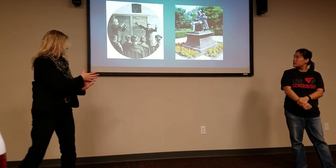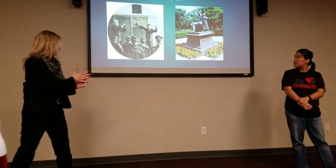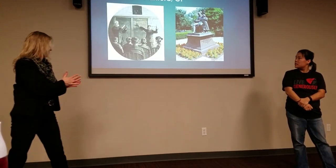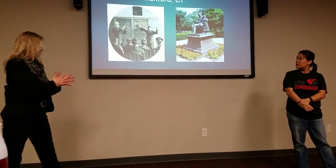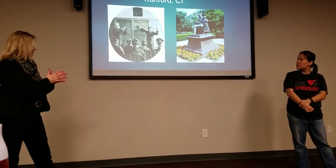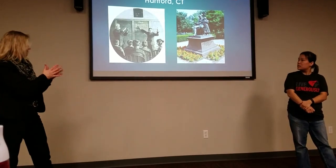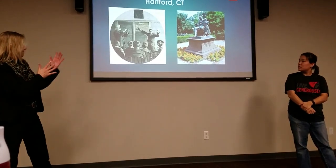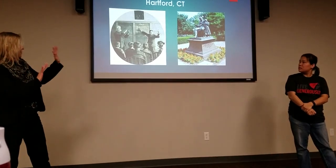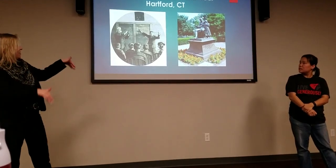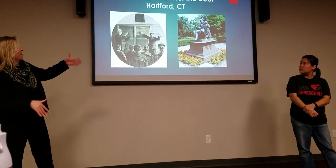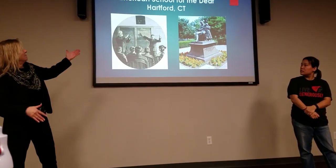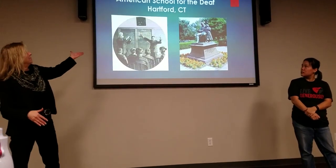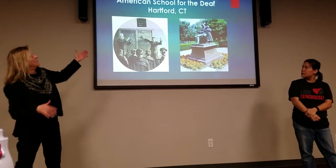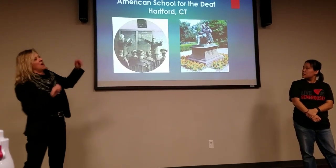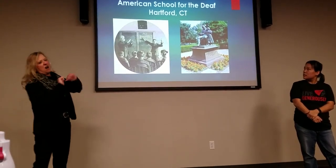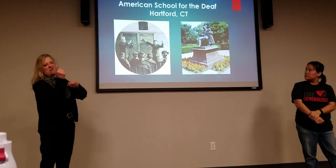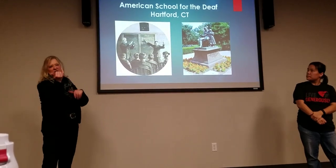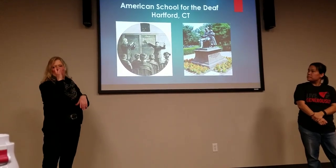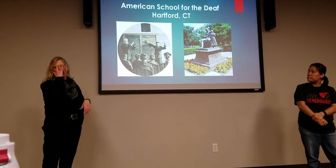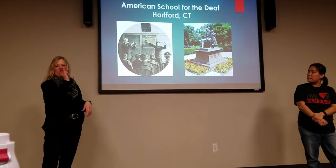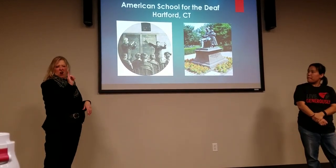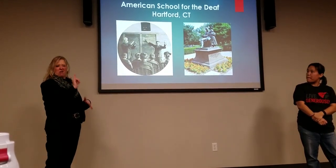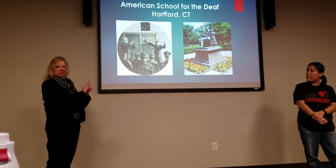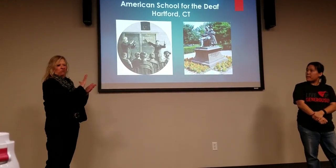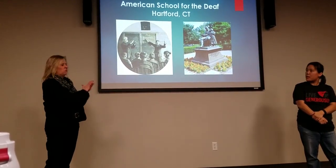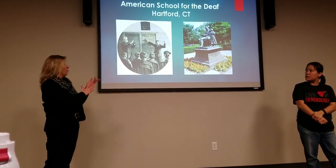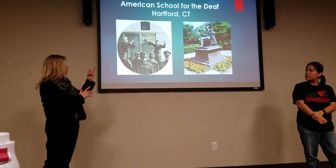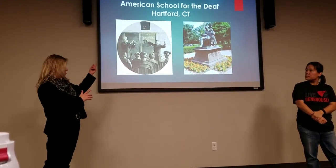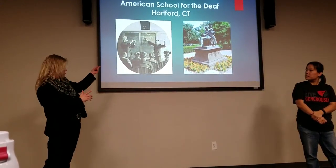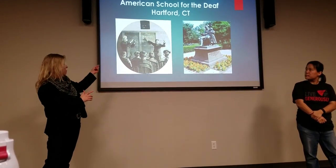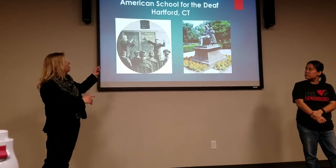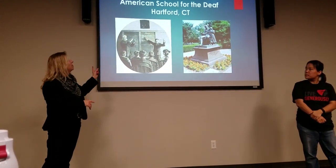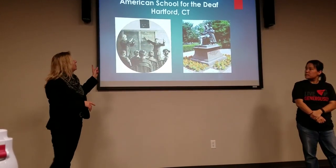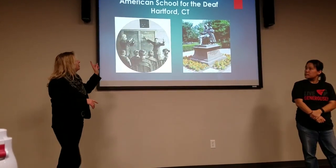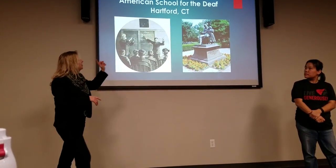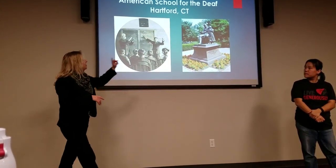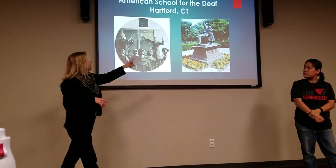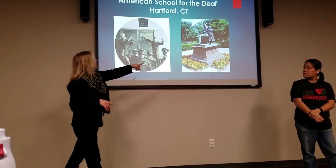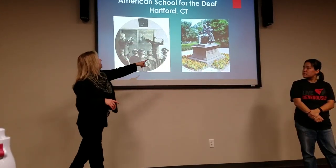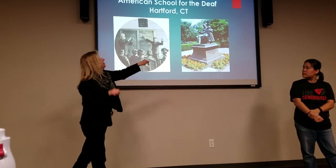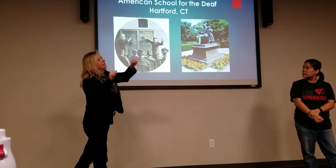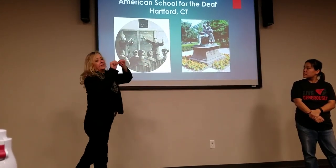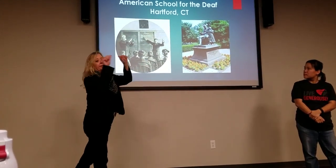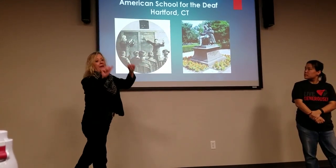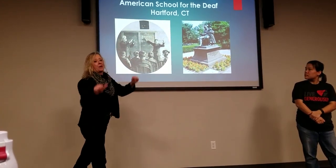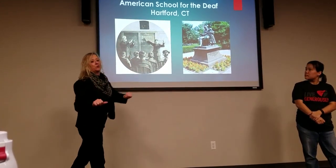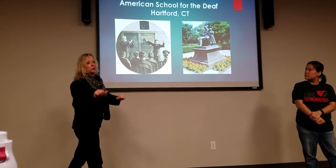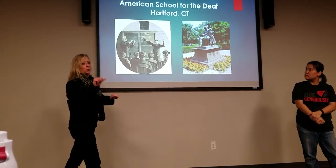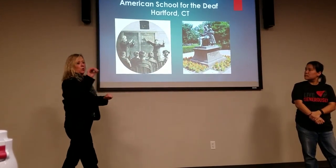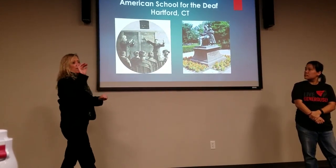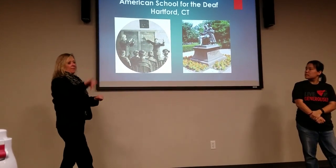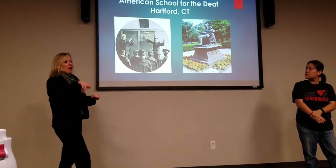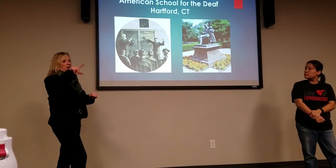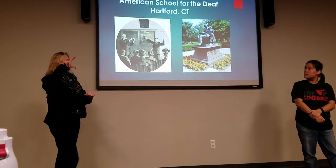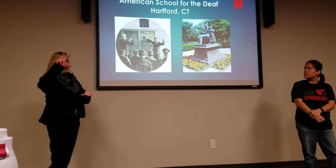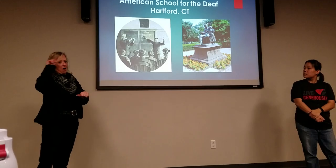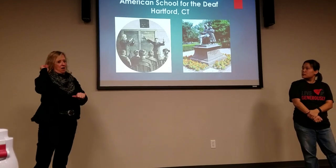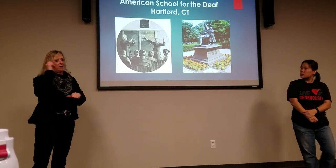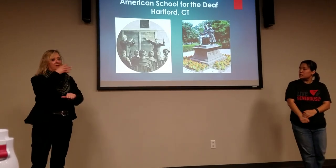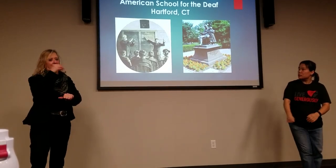a model for other schools in the United States. These are just a few photos of what classes looked like. This statue on the right